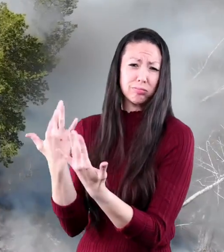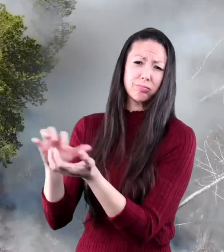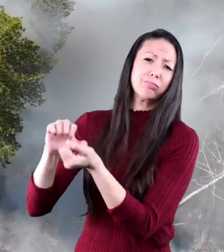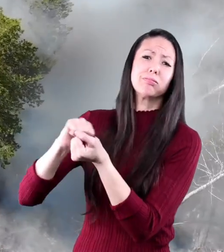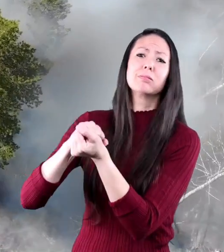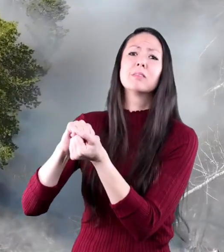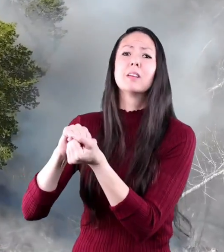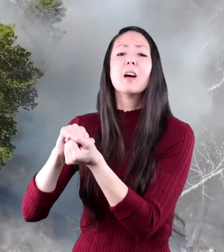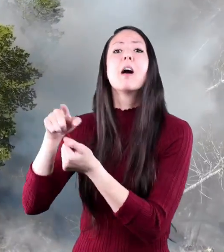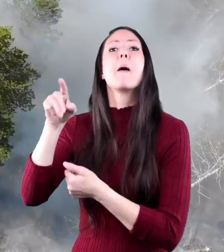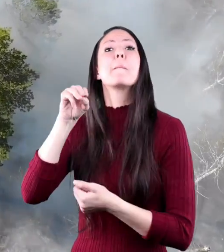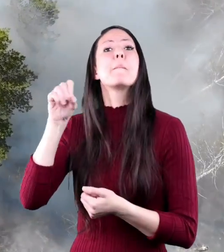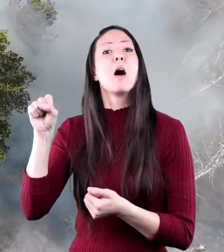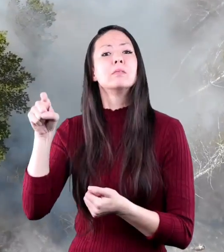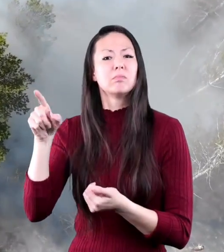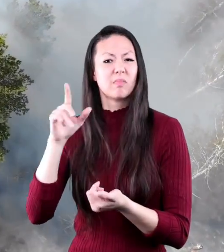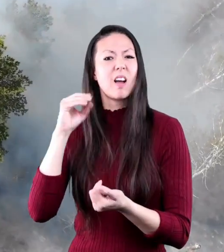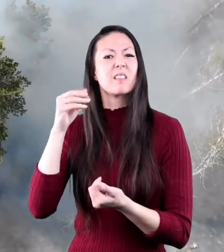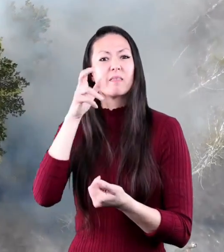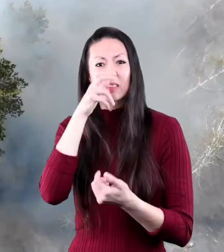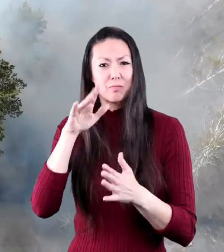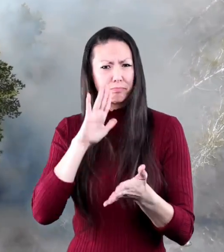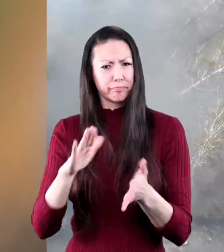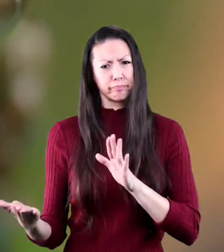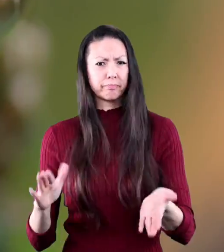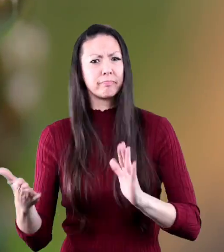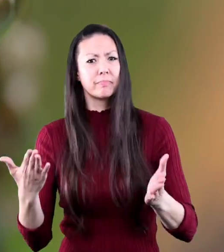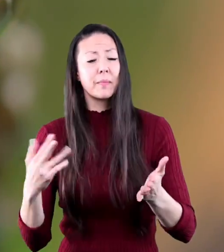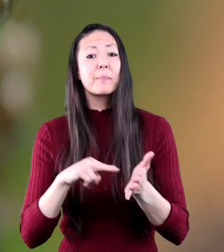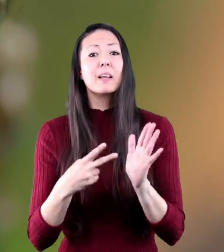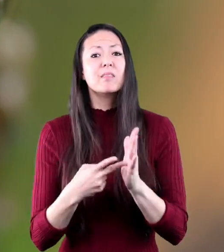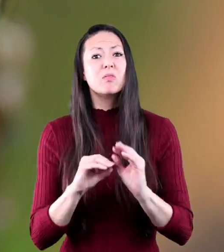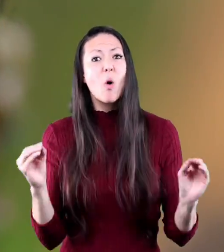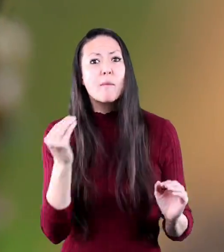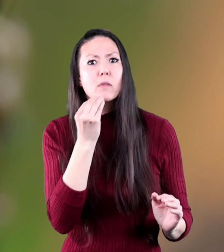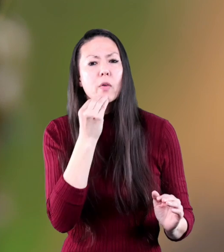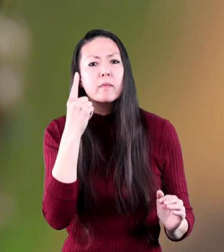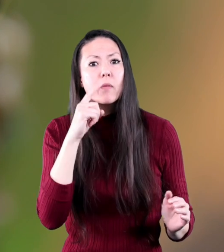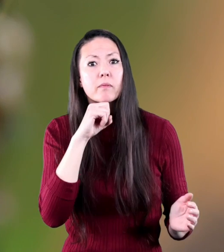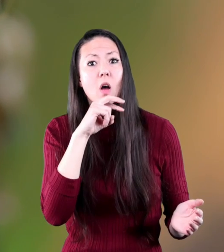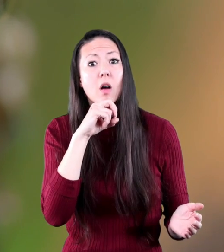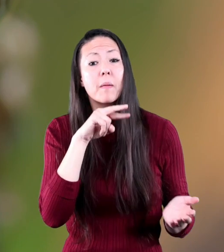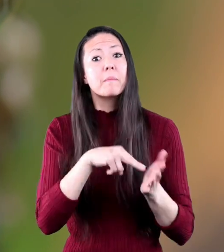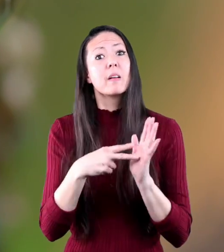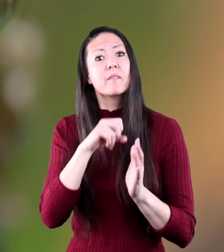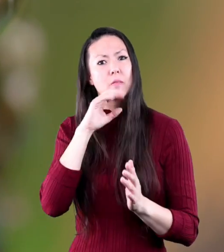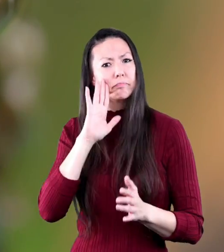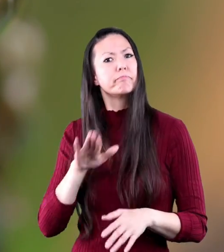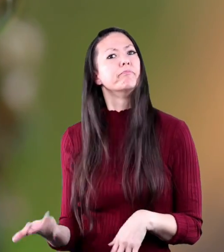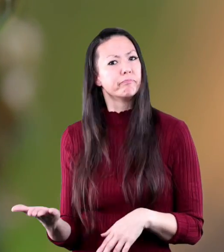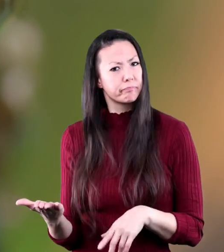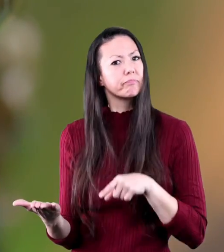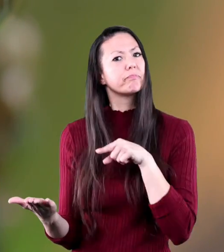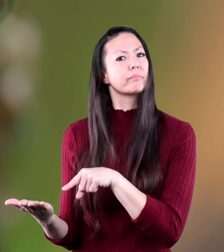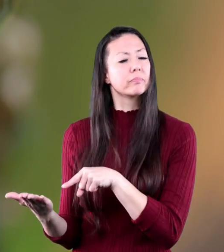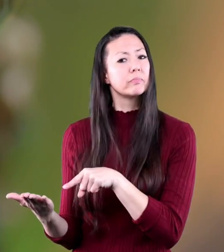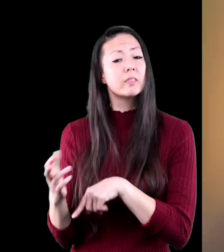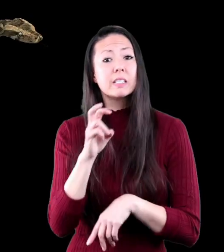then the moss and the insects die which means there is no food for the frog and it may die as well and the